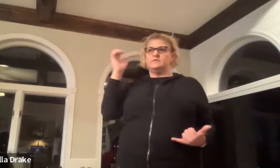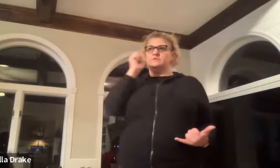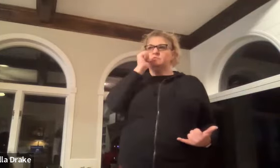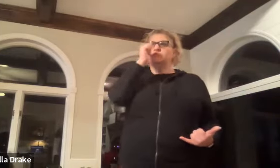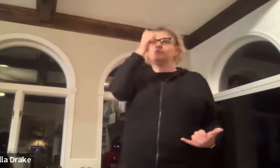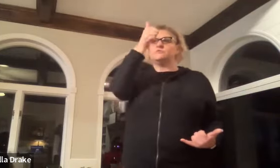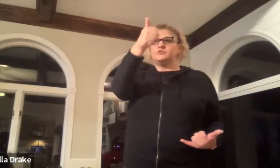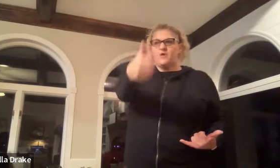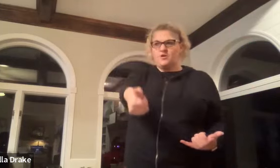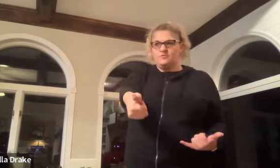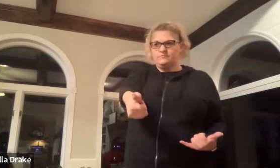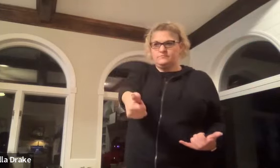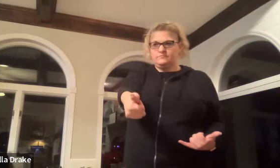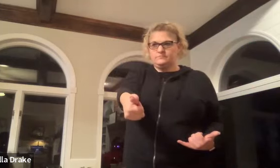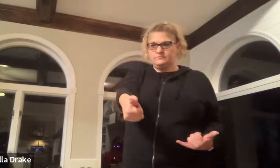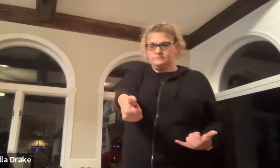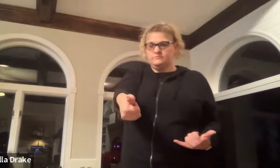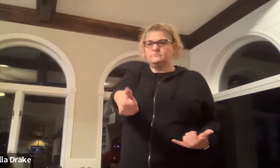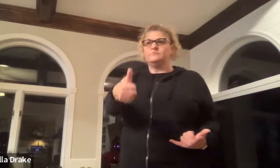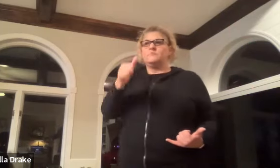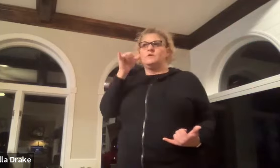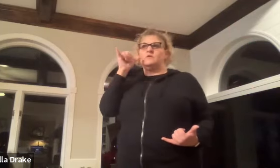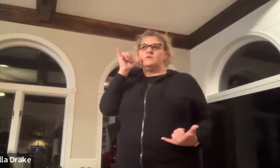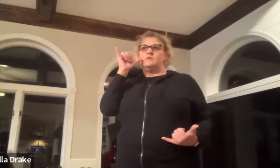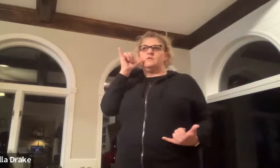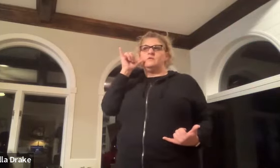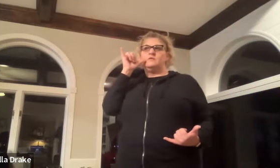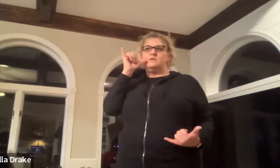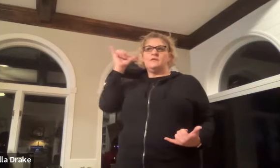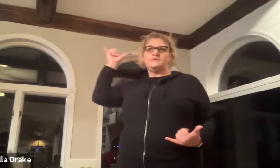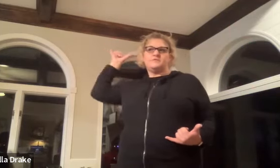tomorrow tomorrow yesterday yesterday